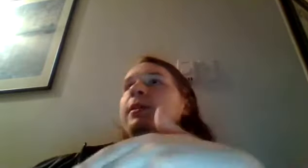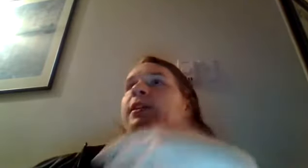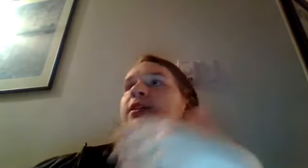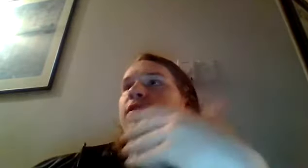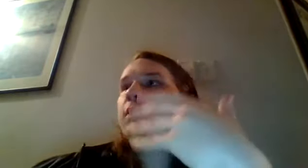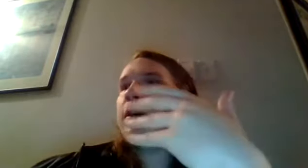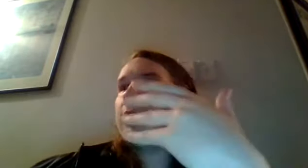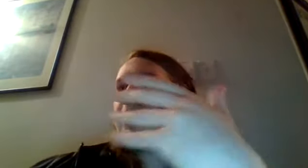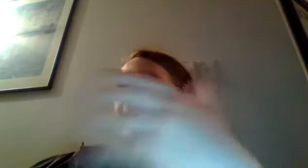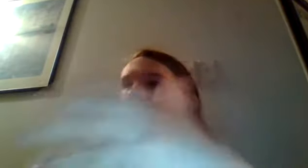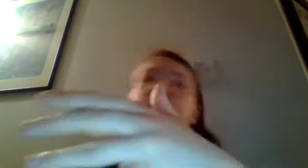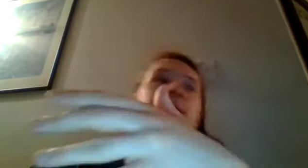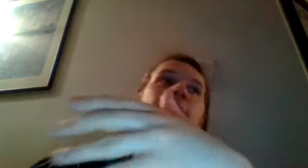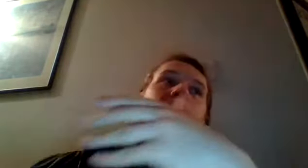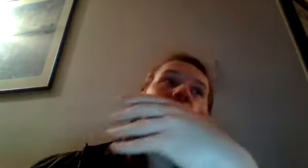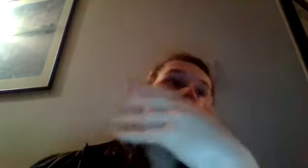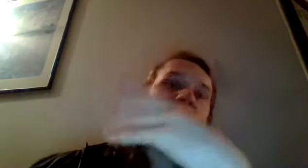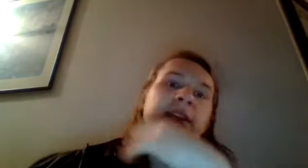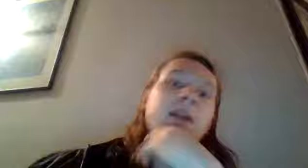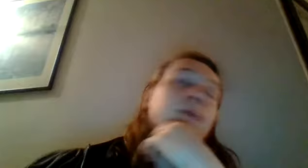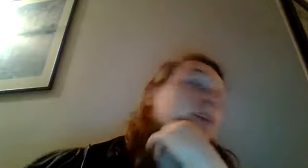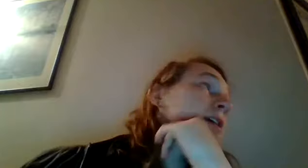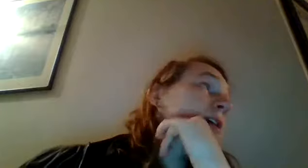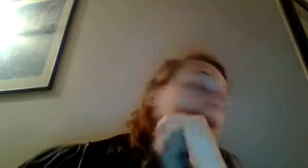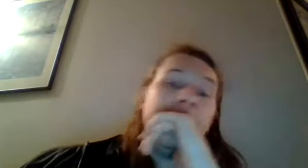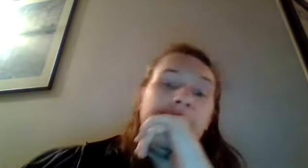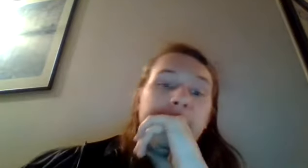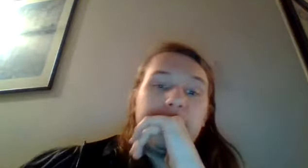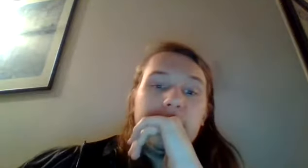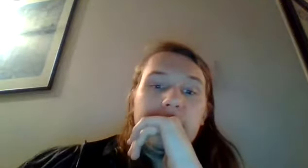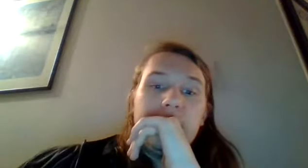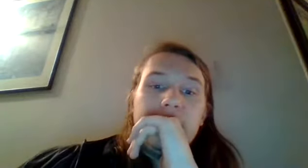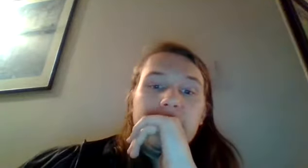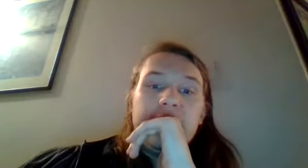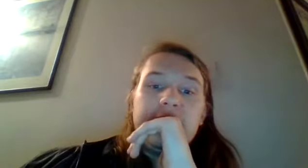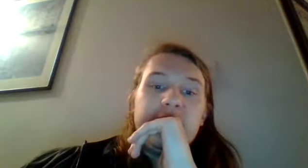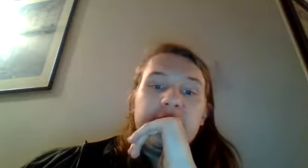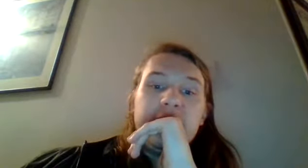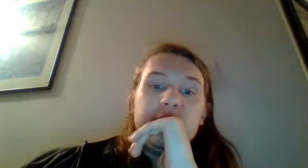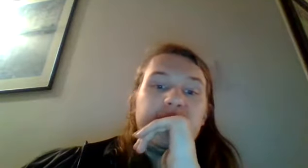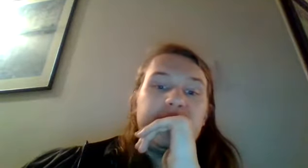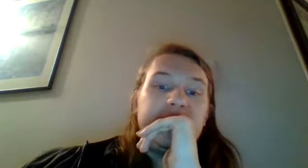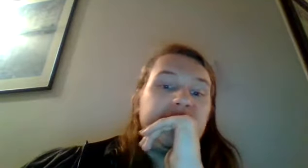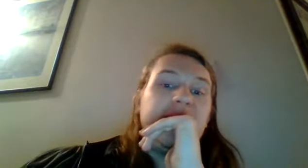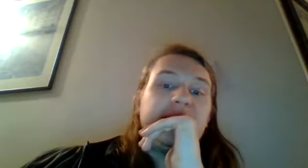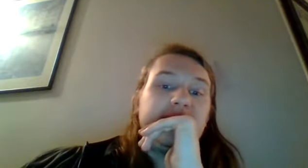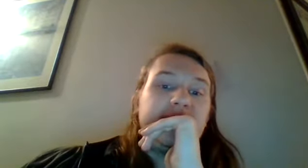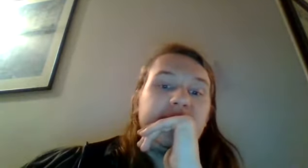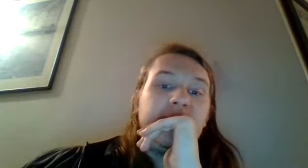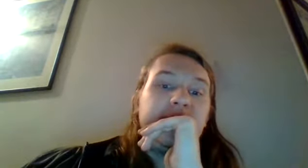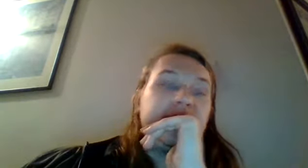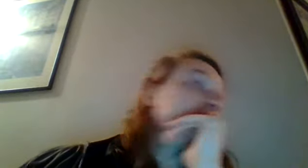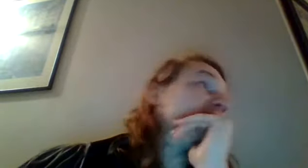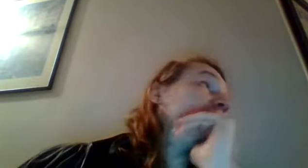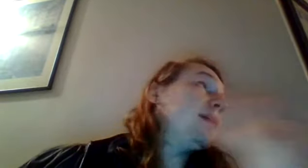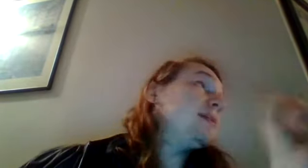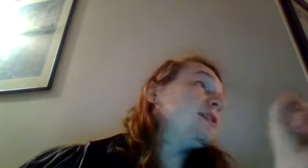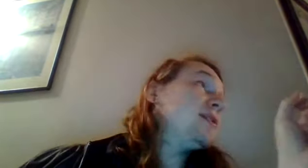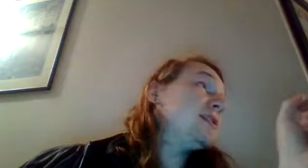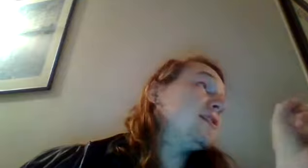to accept that her mother really did love her um this you know this was in fact definitely one of the sadder episodes of